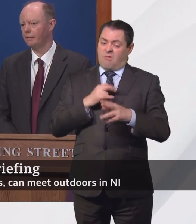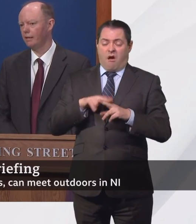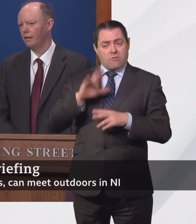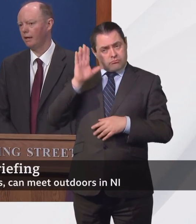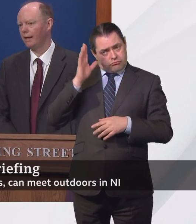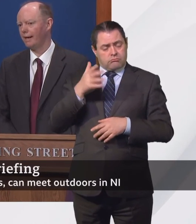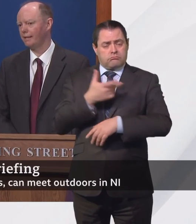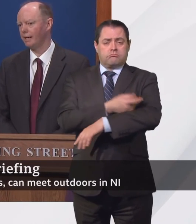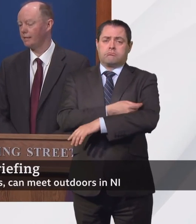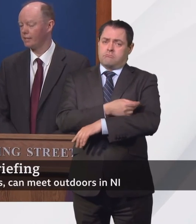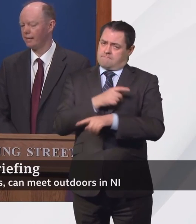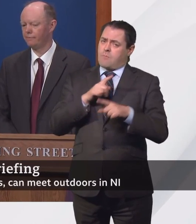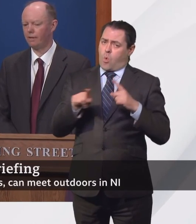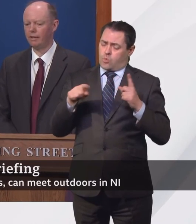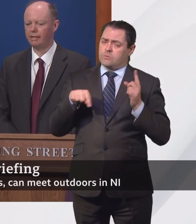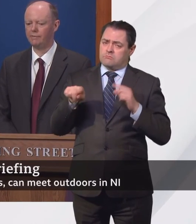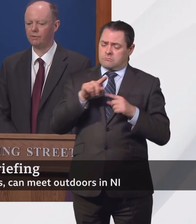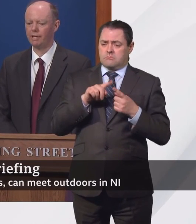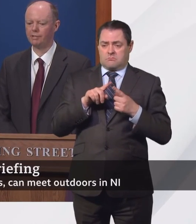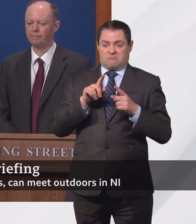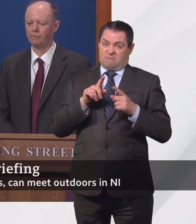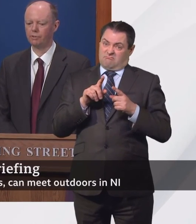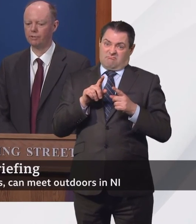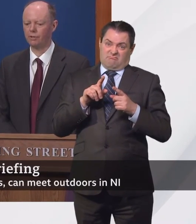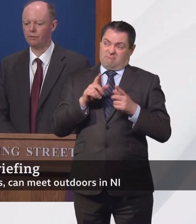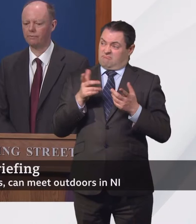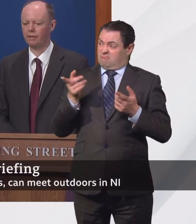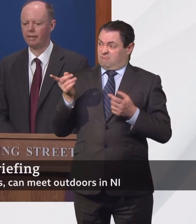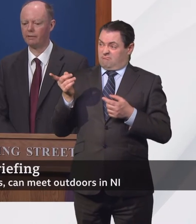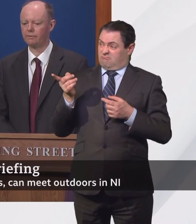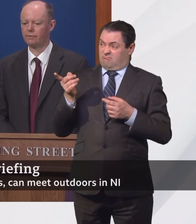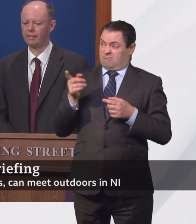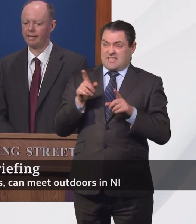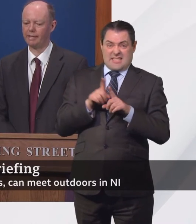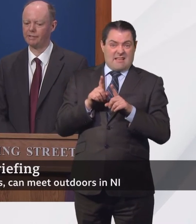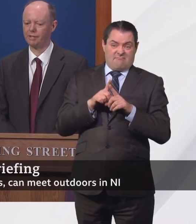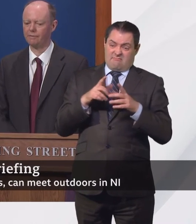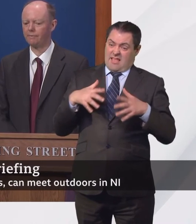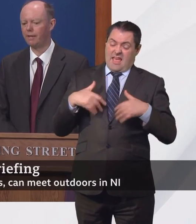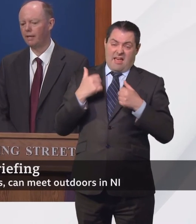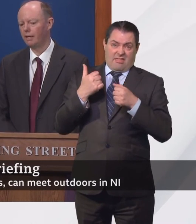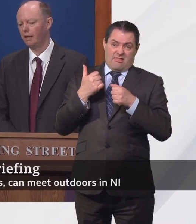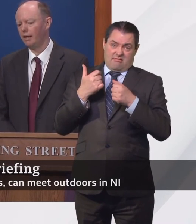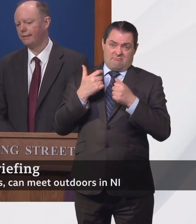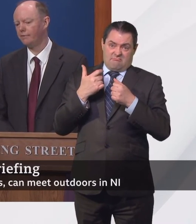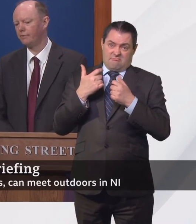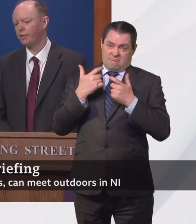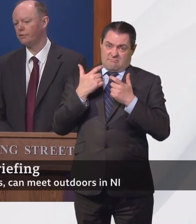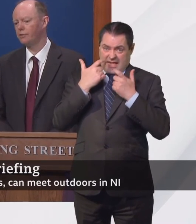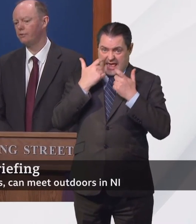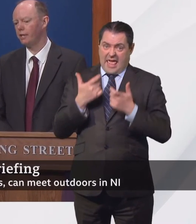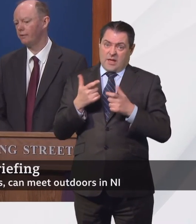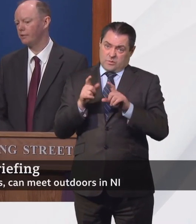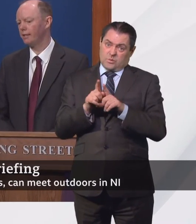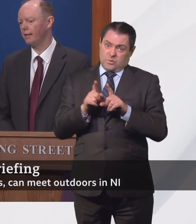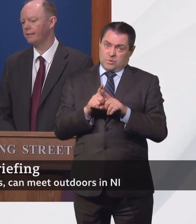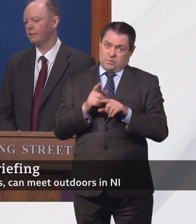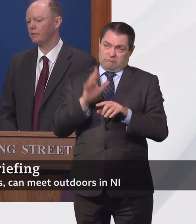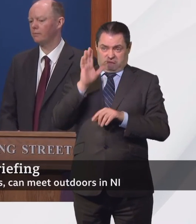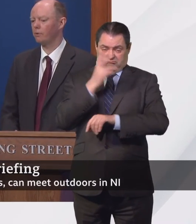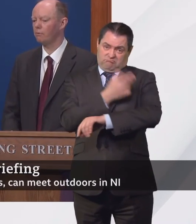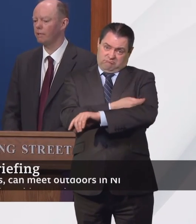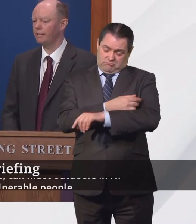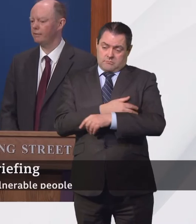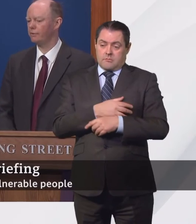vaccine and as have an even greater proportion of health care staff. I think for those who don't, I